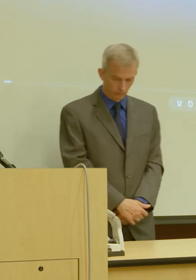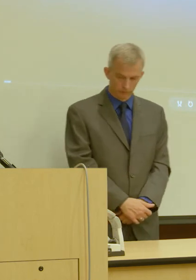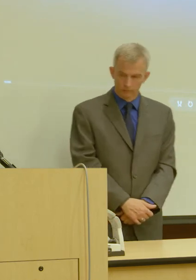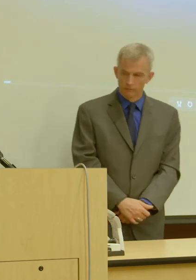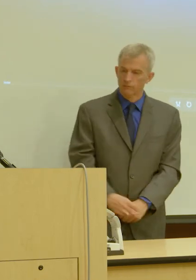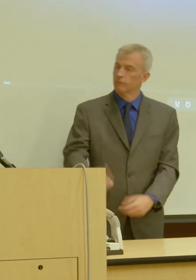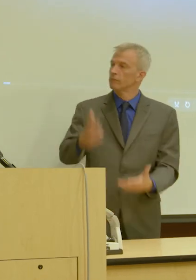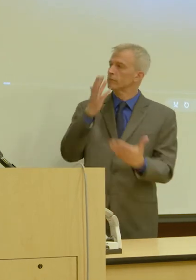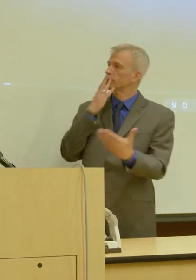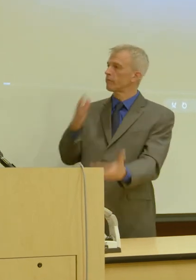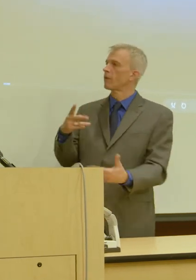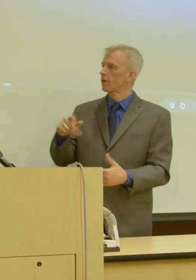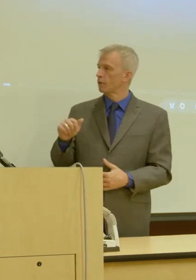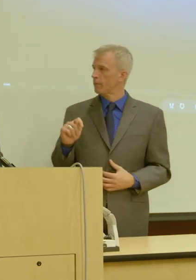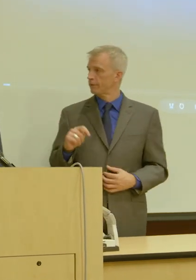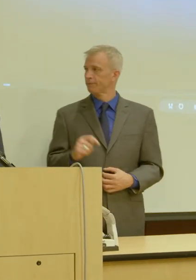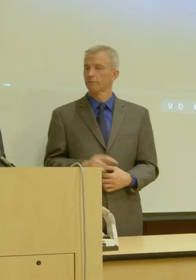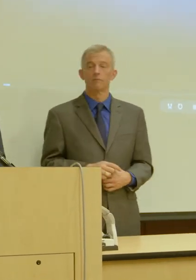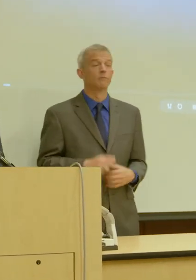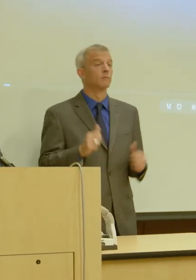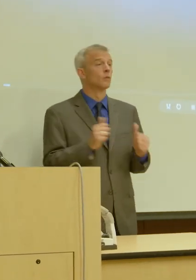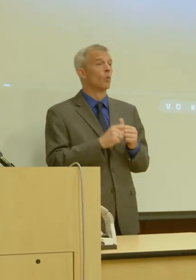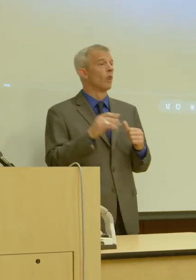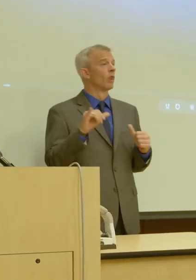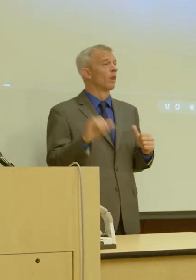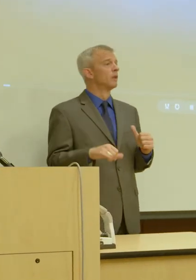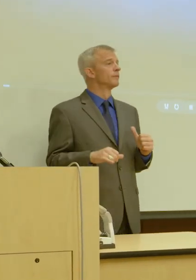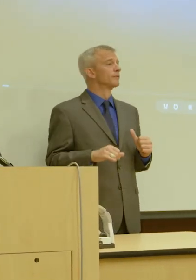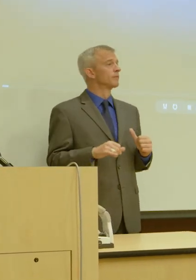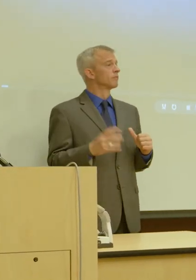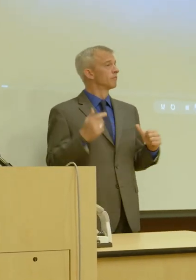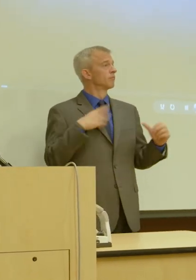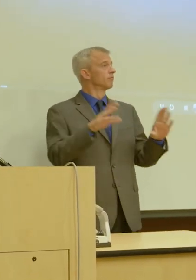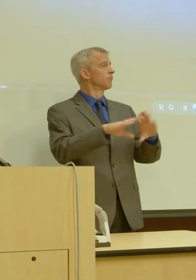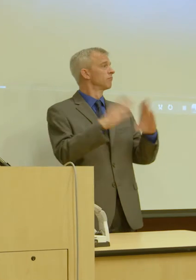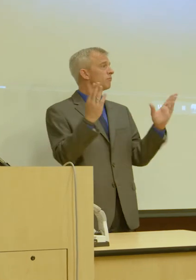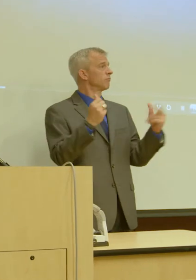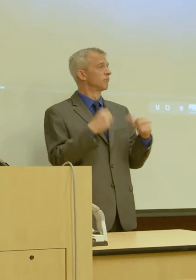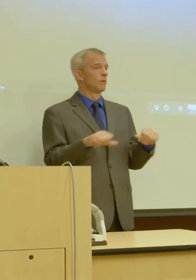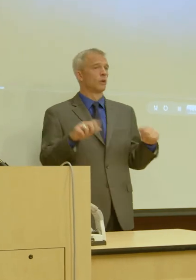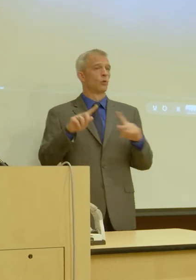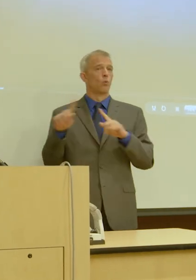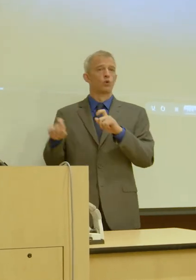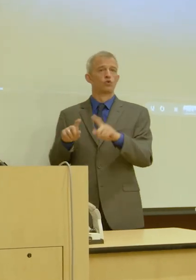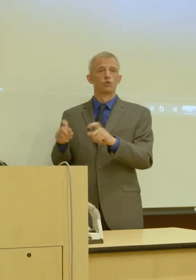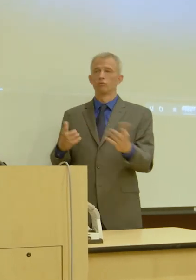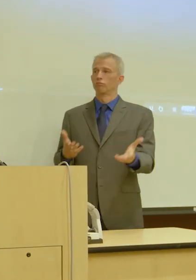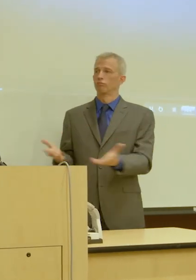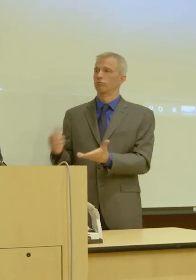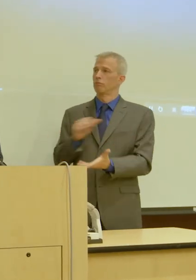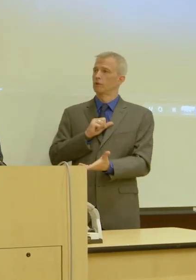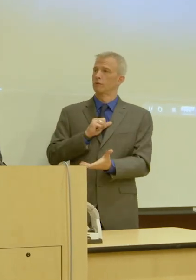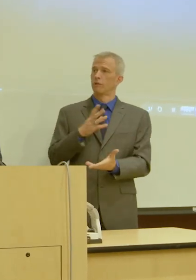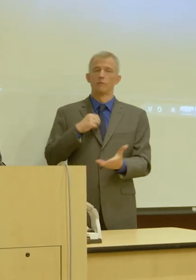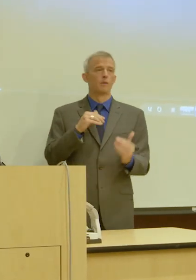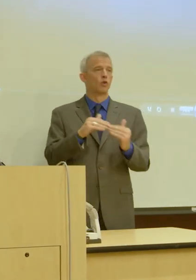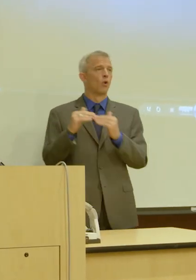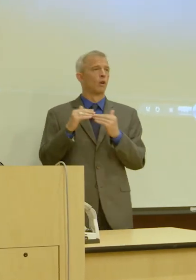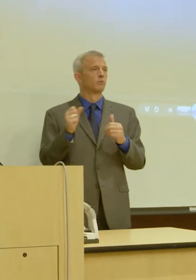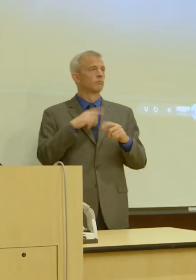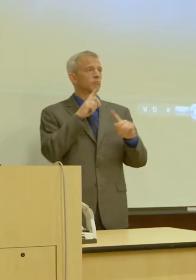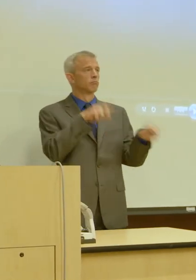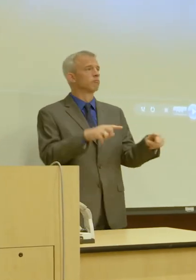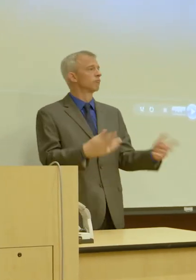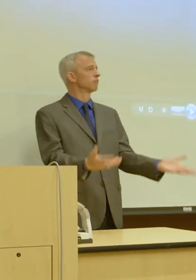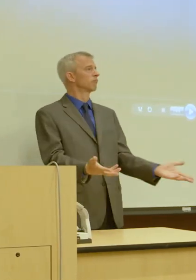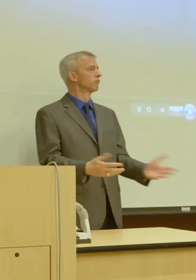Thank you, Pat. With that, I will open it up for any questions that myself and my colleagues can answer